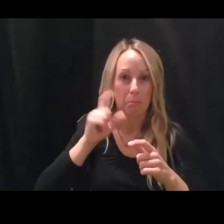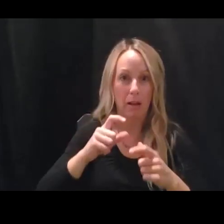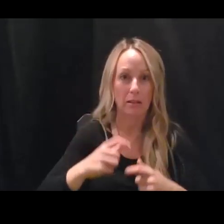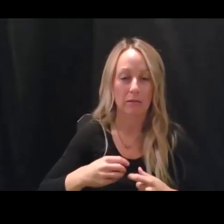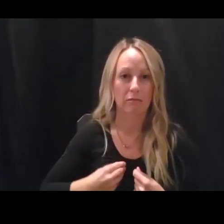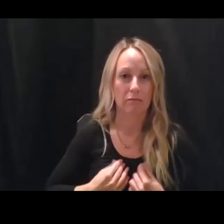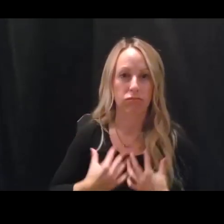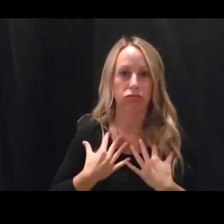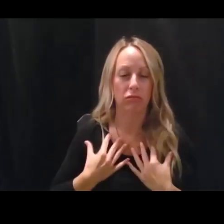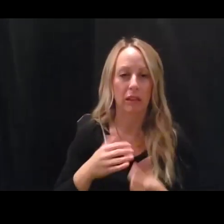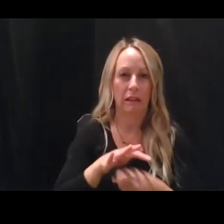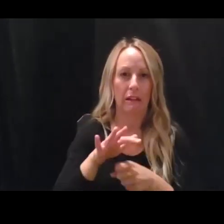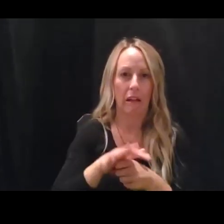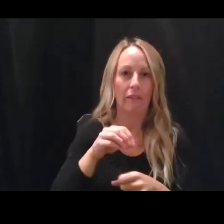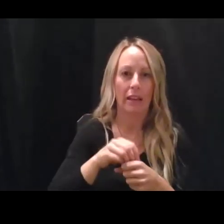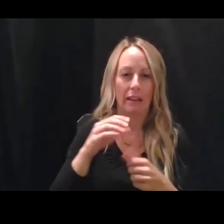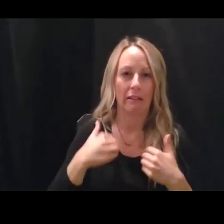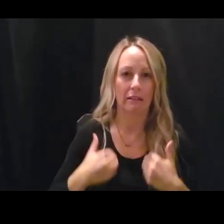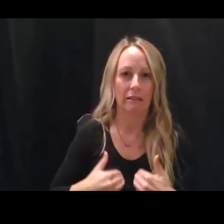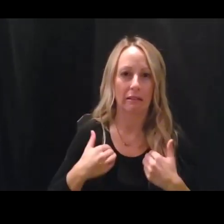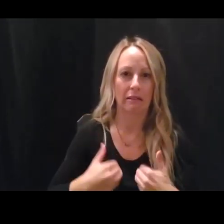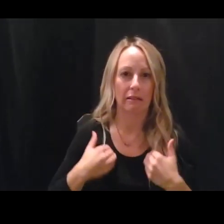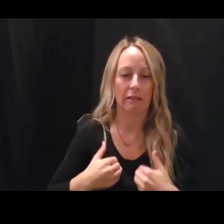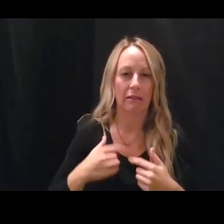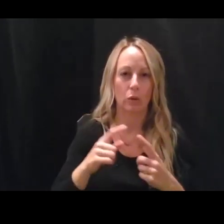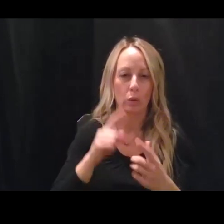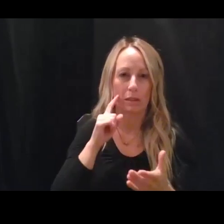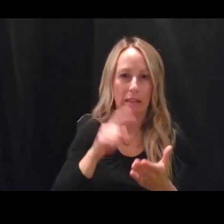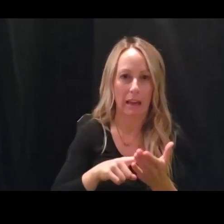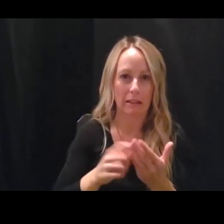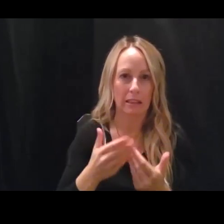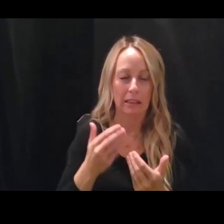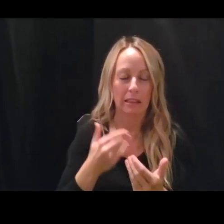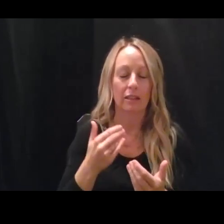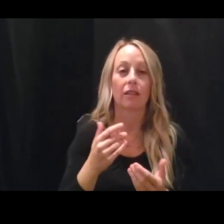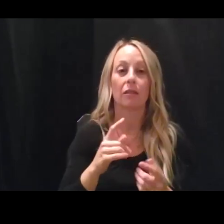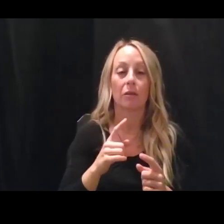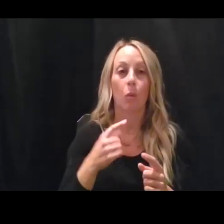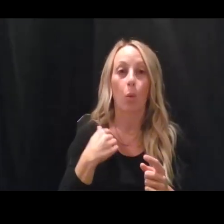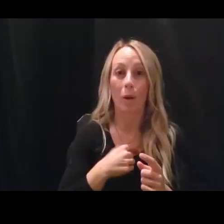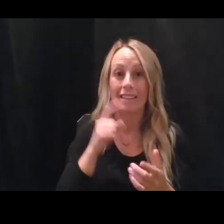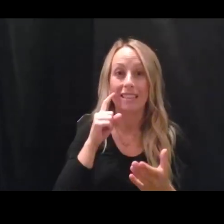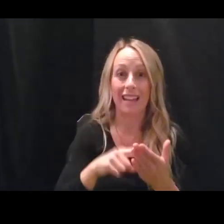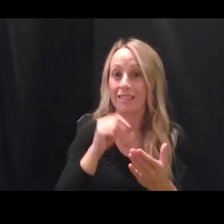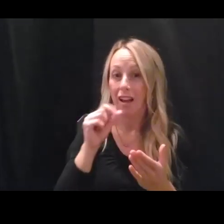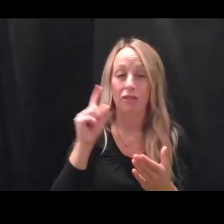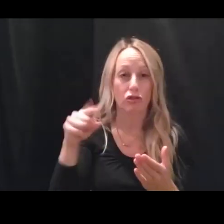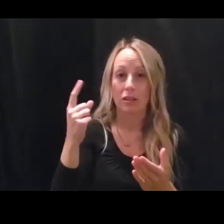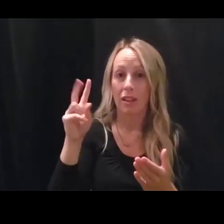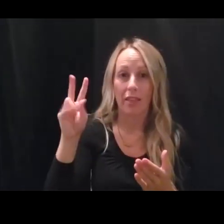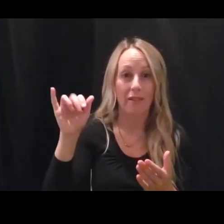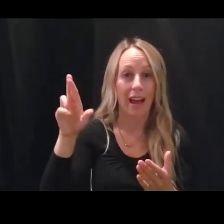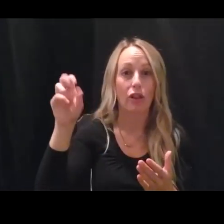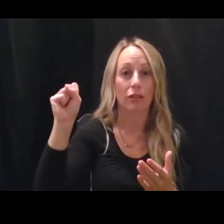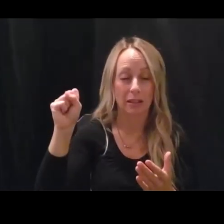the airway to have enough there to be detectable. We detect not the virus, but we detect a